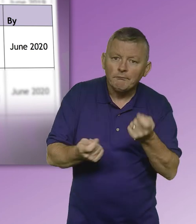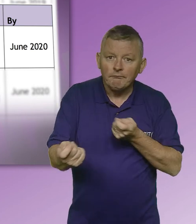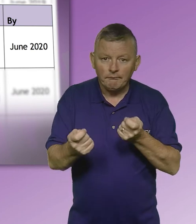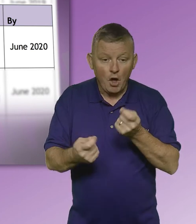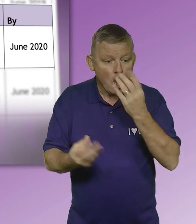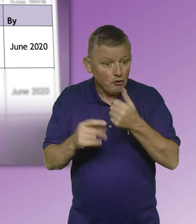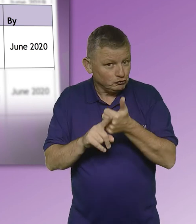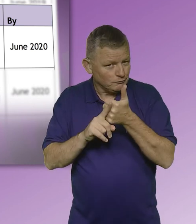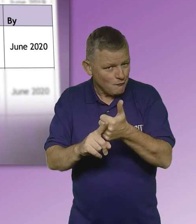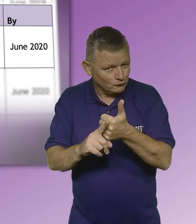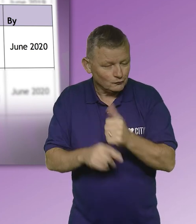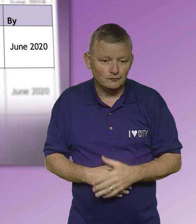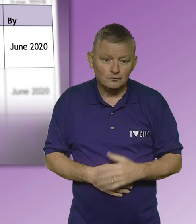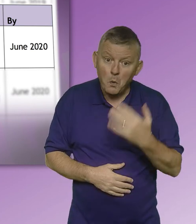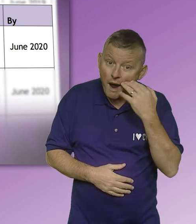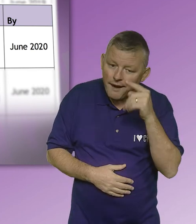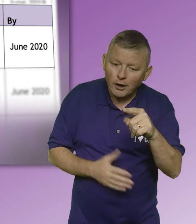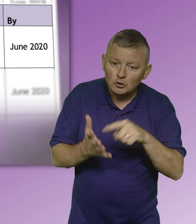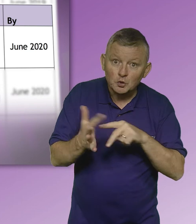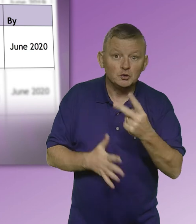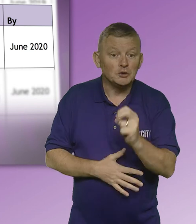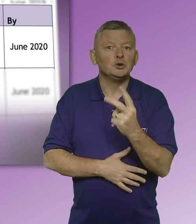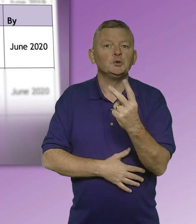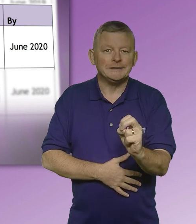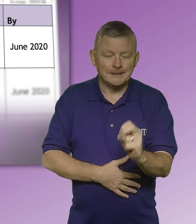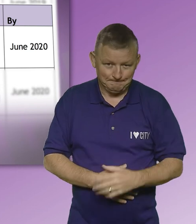learning support learning June 2020